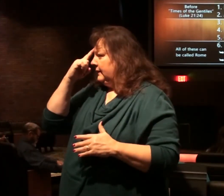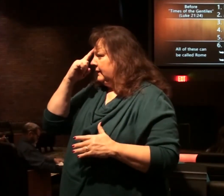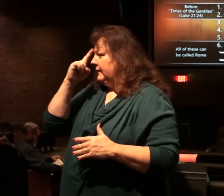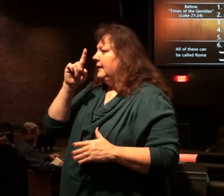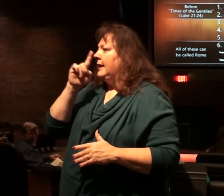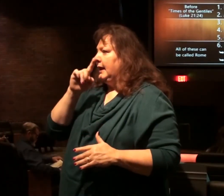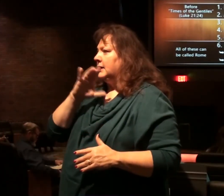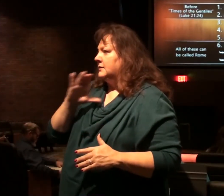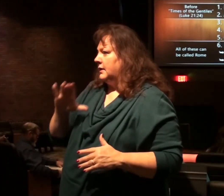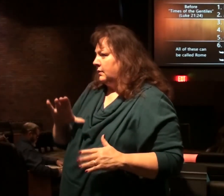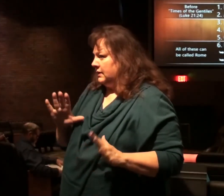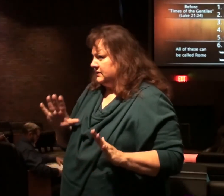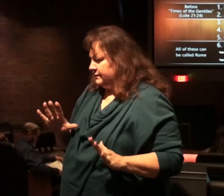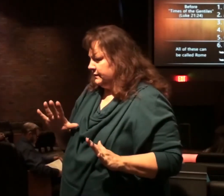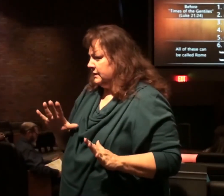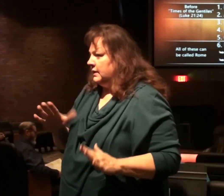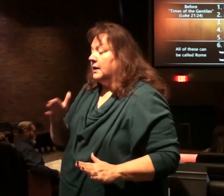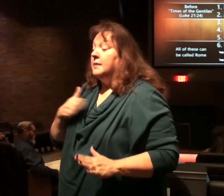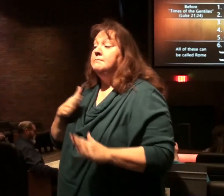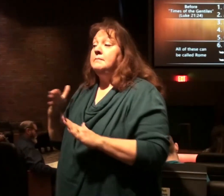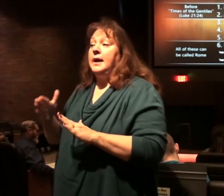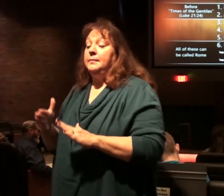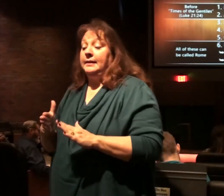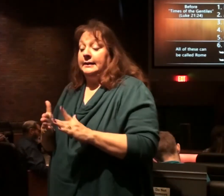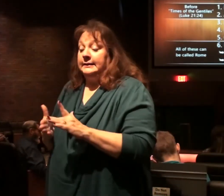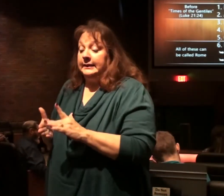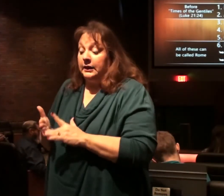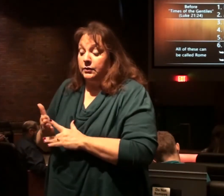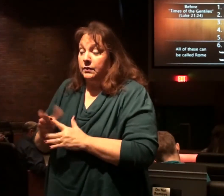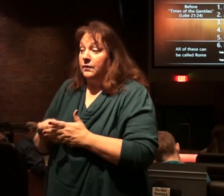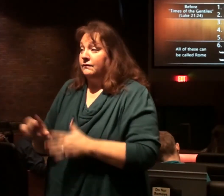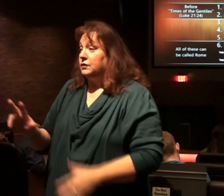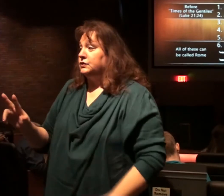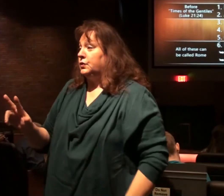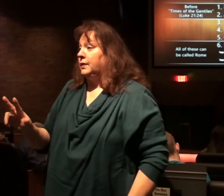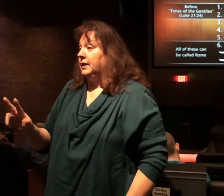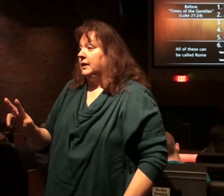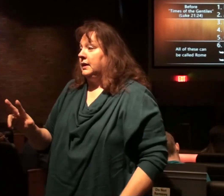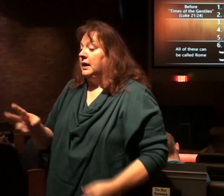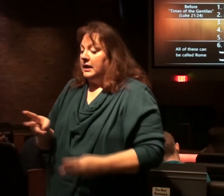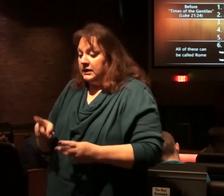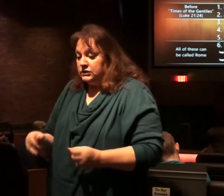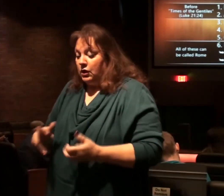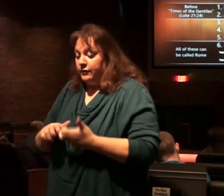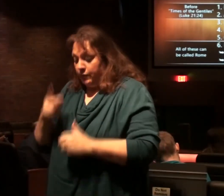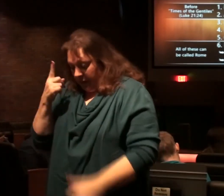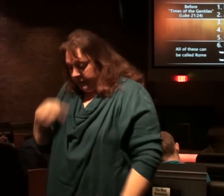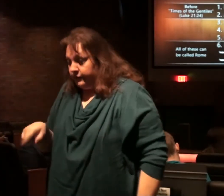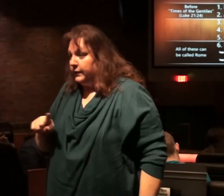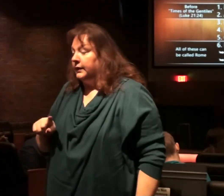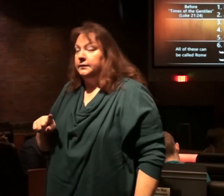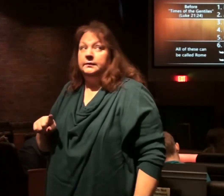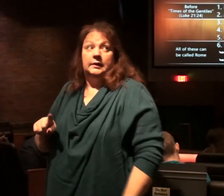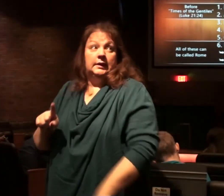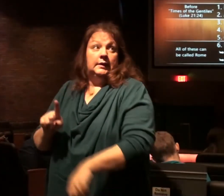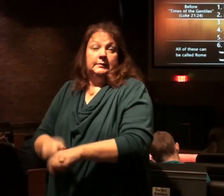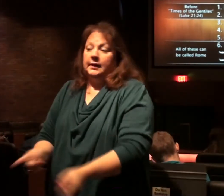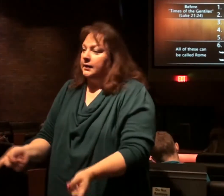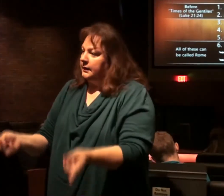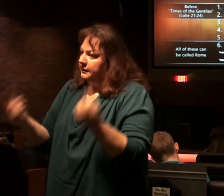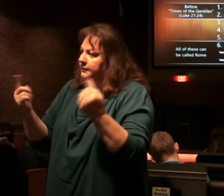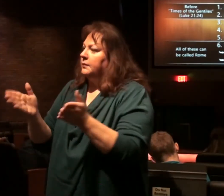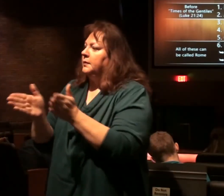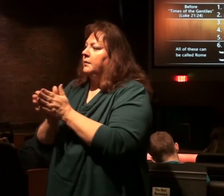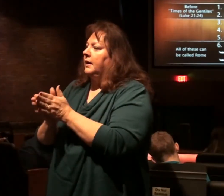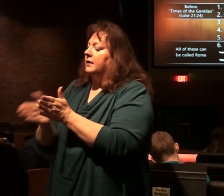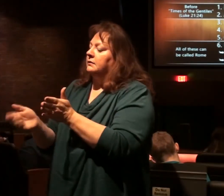world antichrist. And my plan was to go through verse 3 and solve that for you. But since we're out of time, we'll have a word